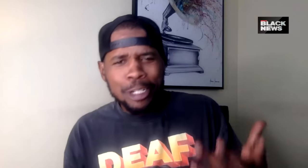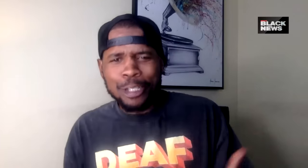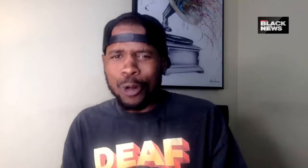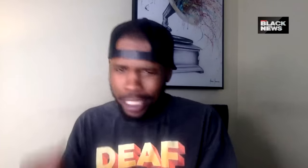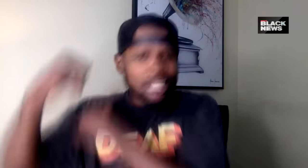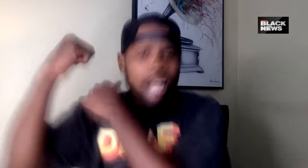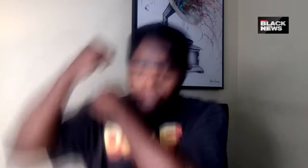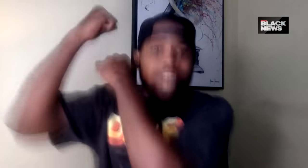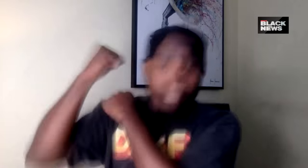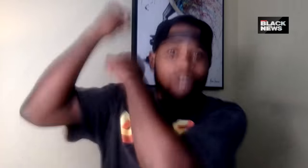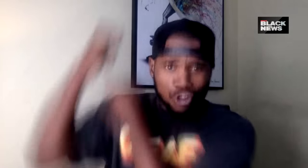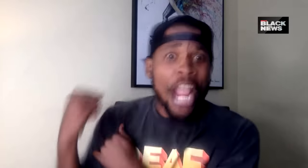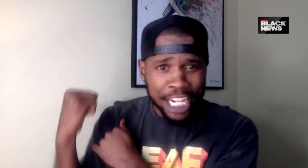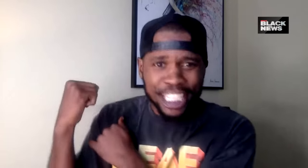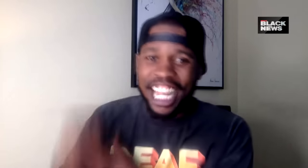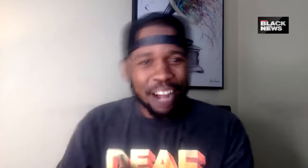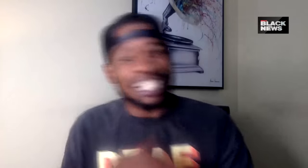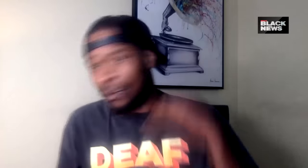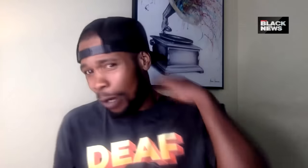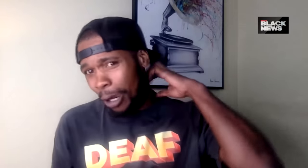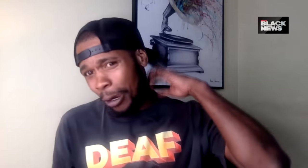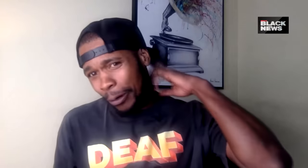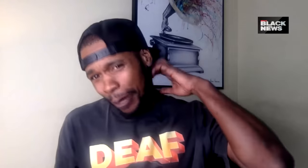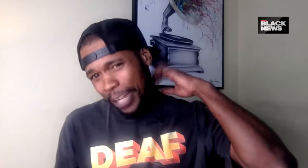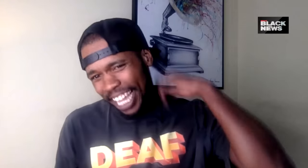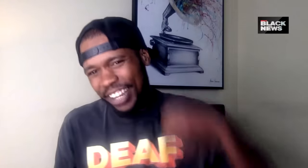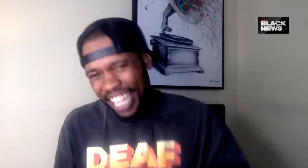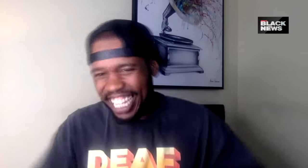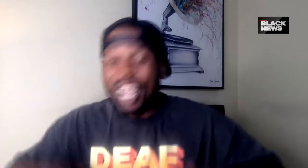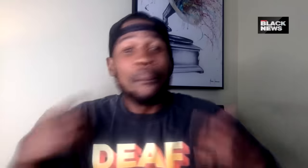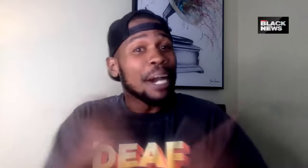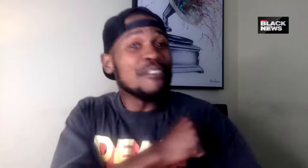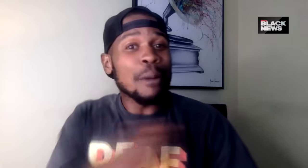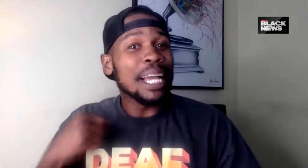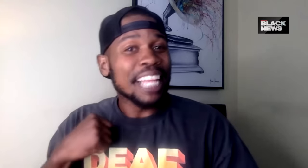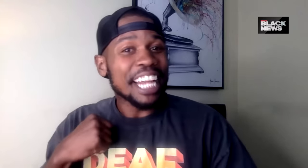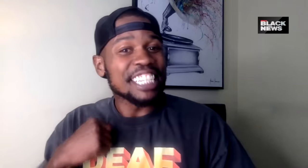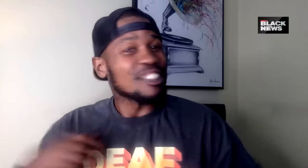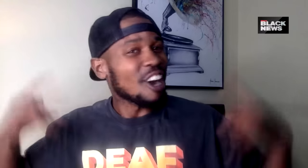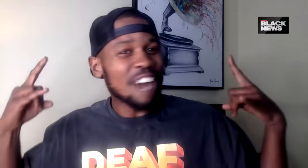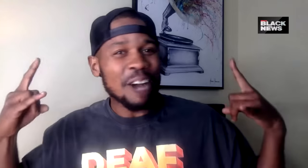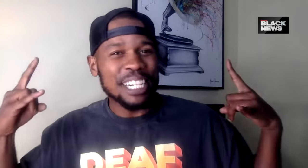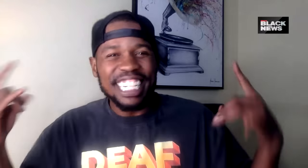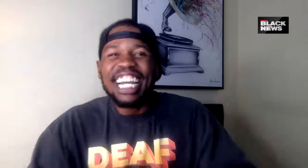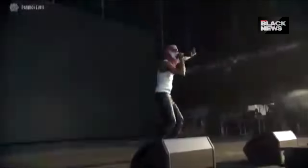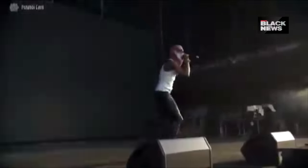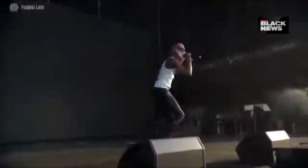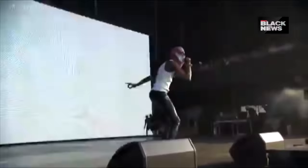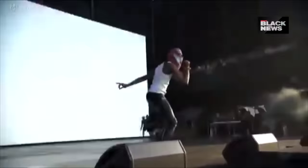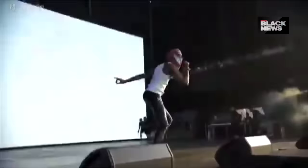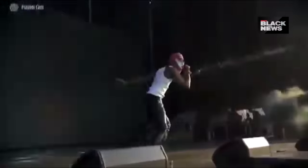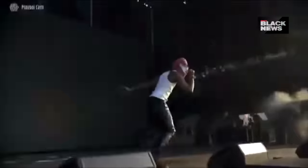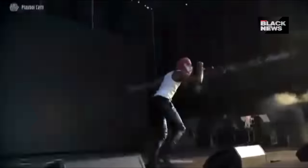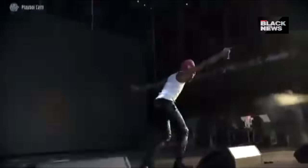of getting used to it, like, rage. I was like, whoa, okay, okay. But he's from Atlanta, so I worked with it.